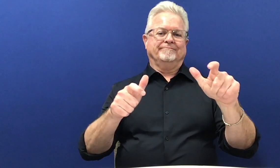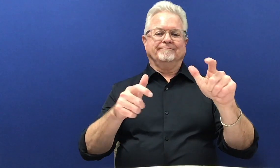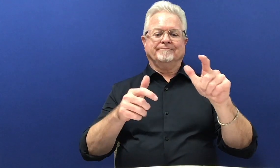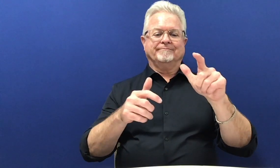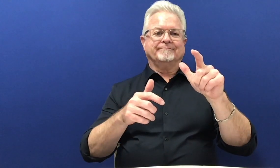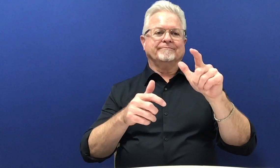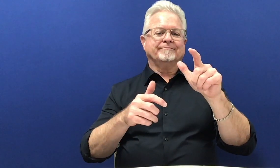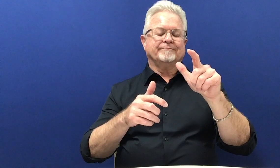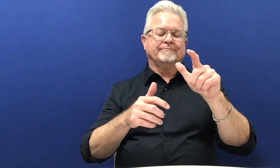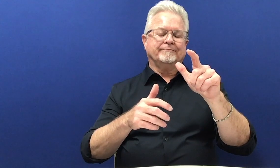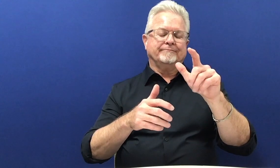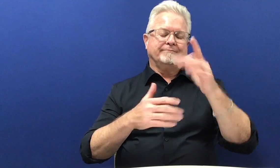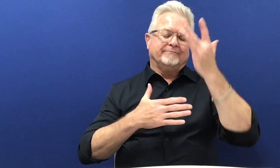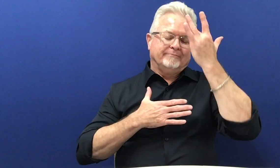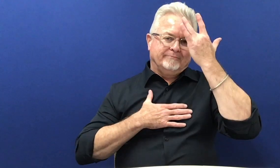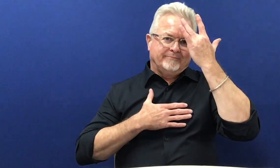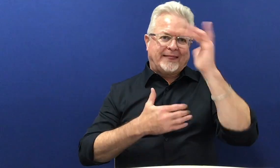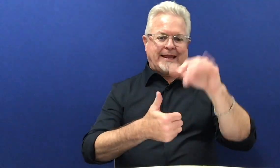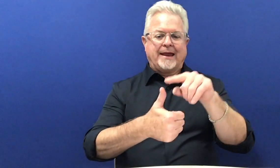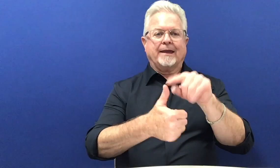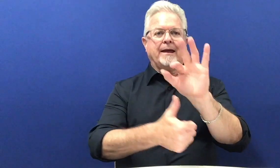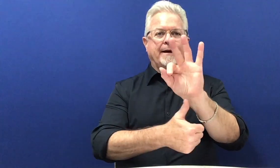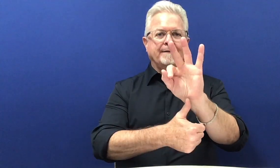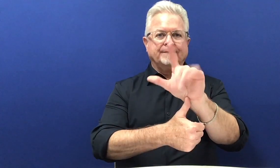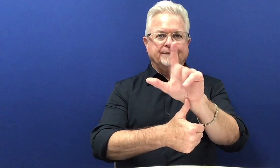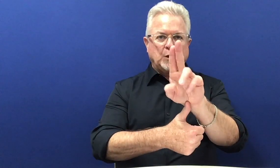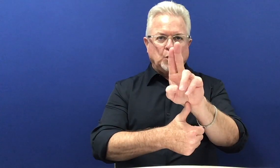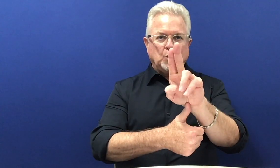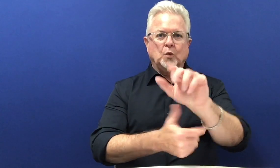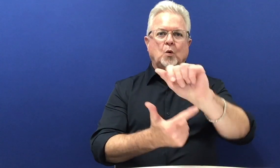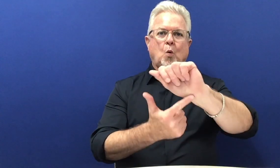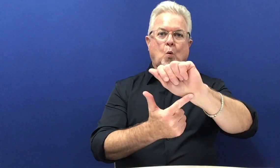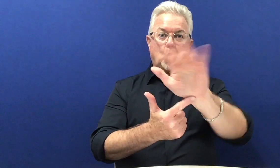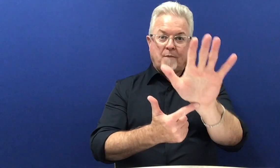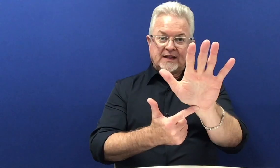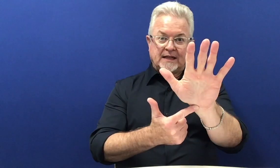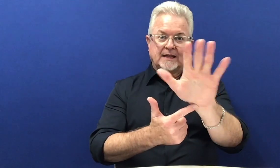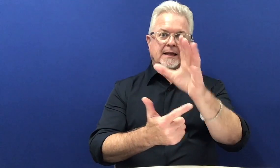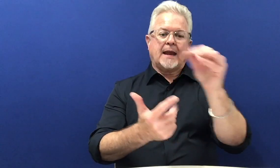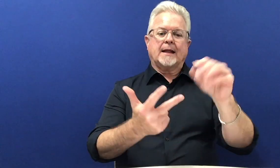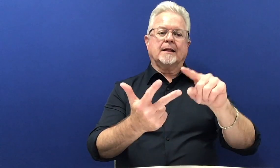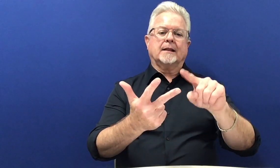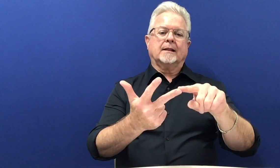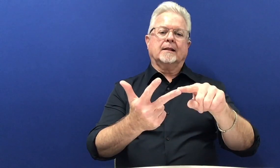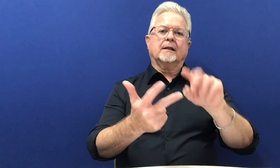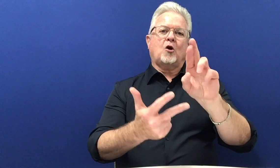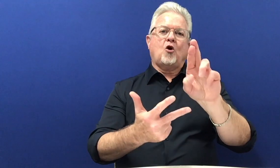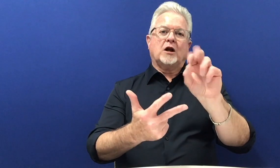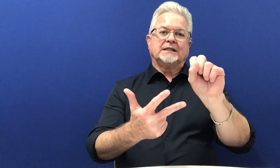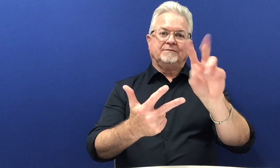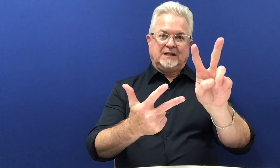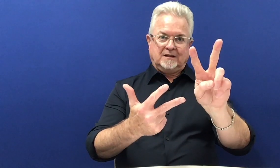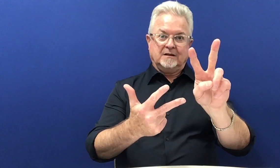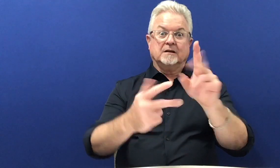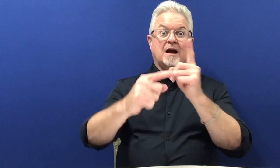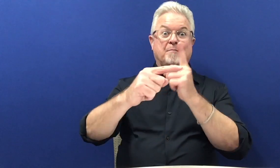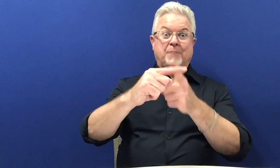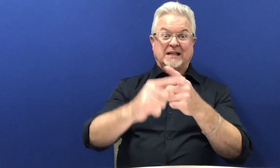There are three pretty serious sicknesses. The flu, COVID and RSV.